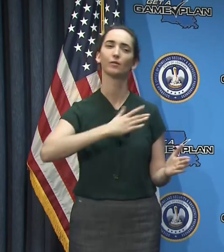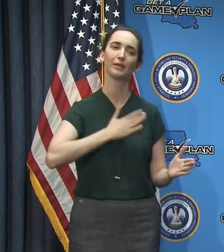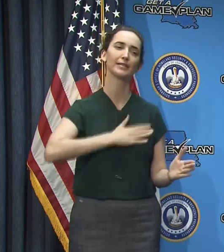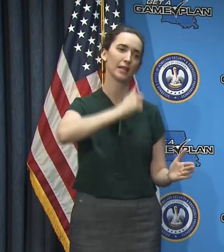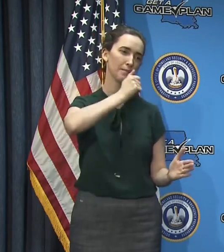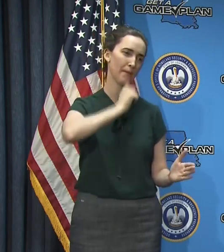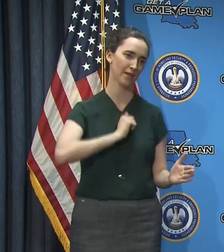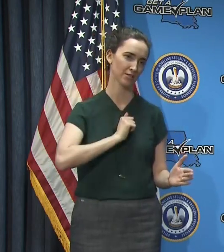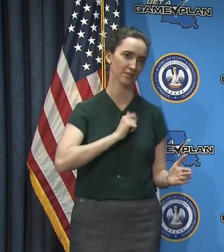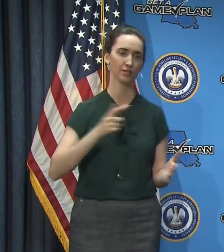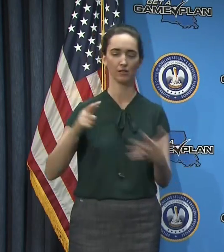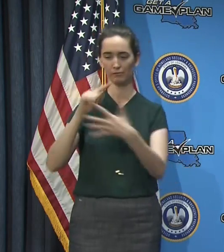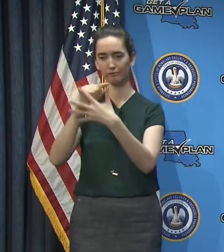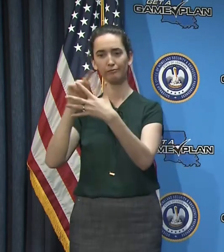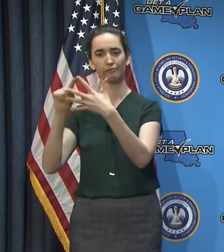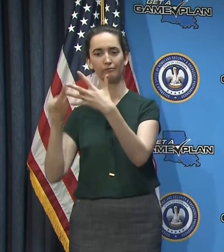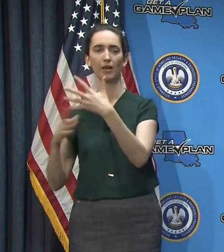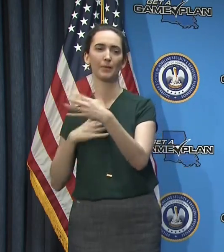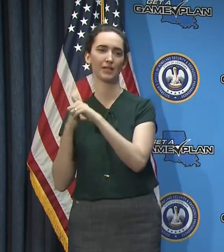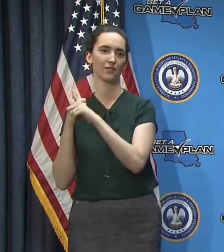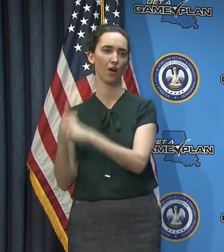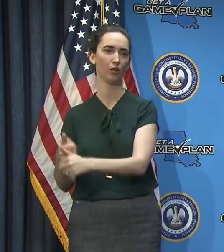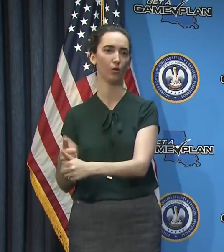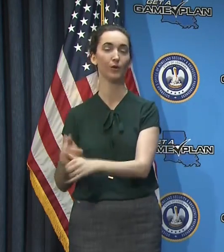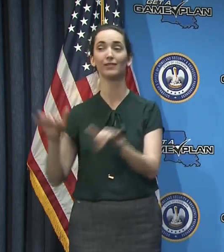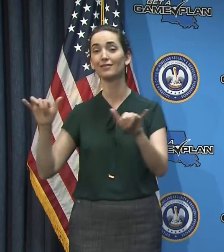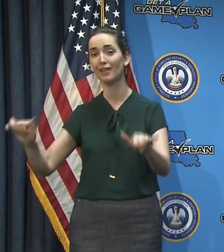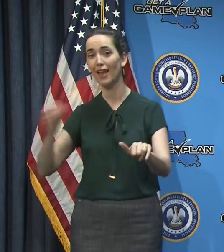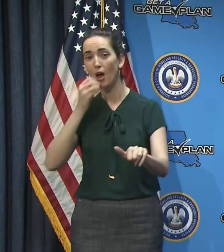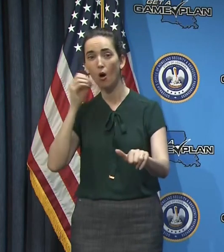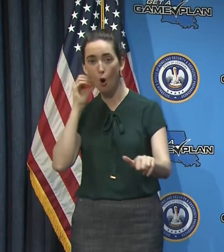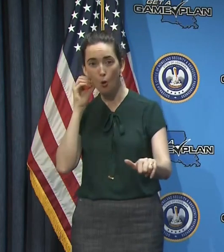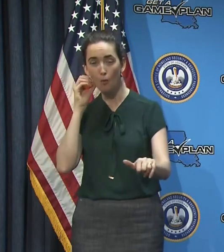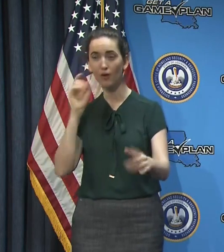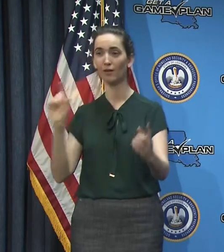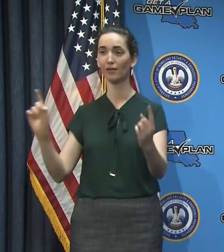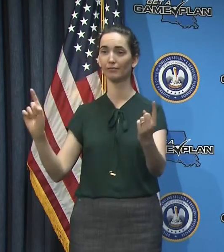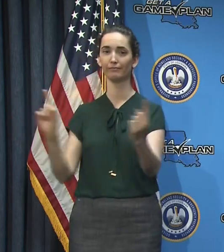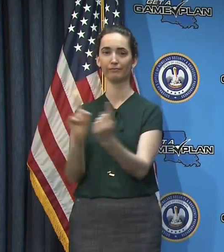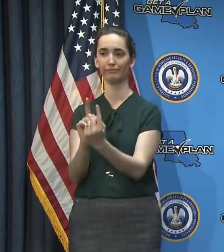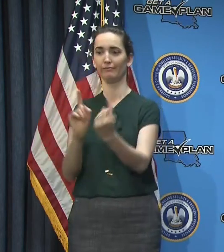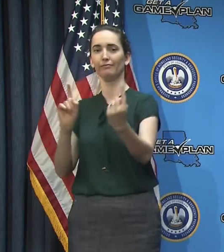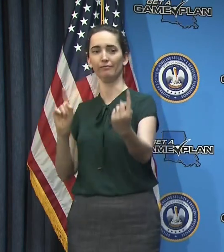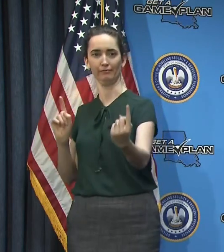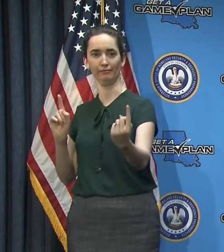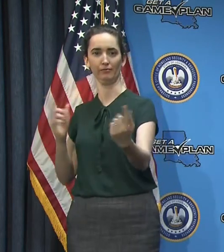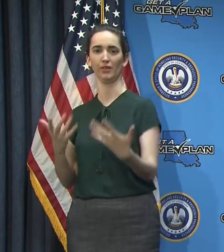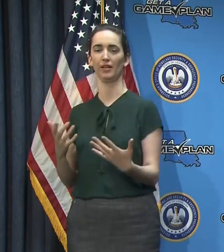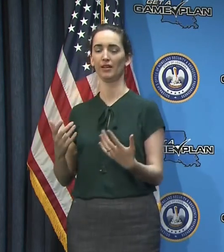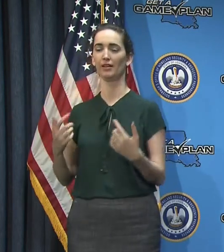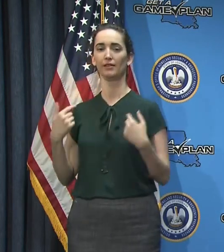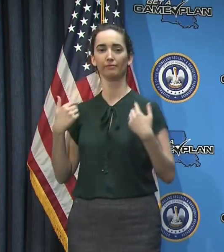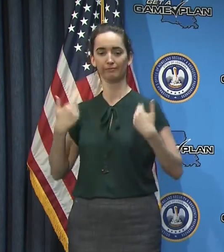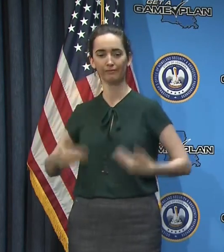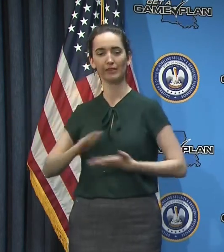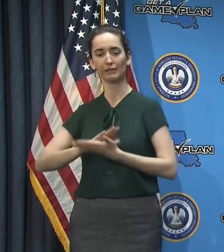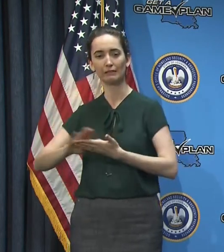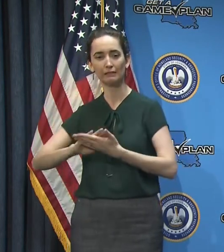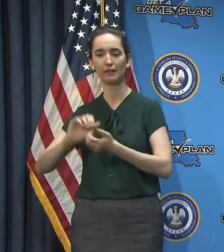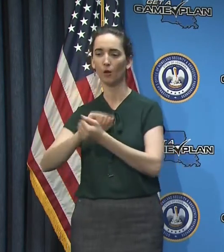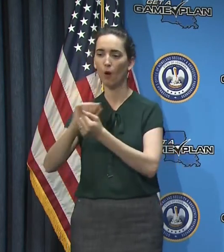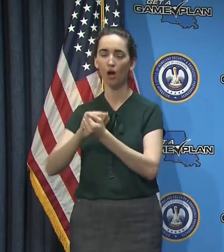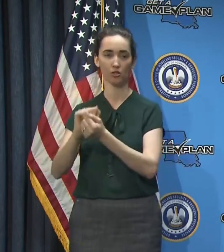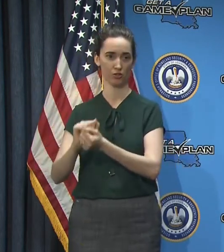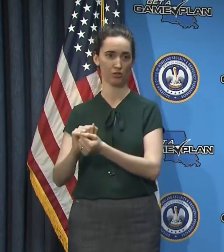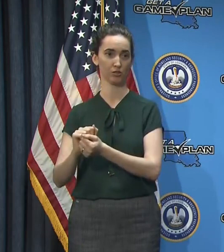we're asking you to do with respect to stay in the home, social distancing and hygiene. Uh, for those families who typically gather, uh, in